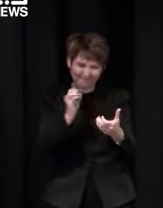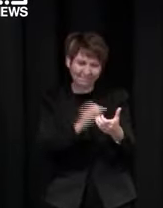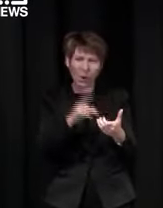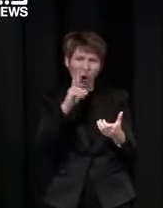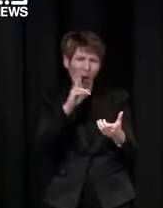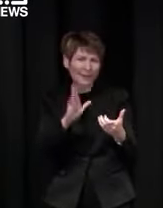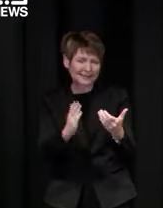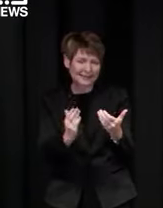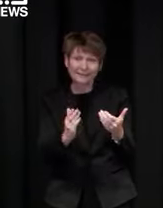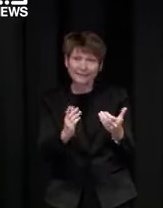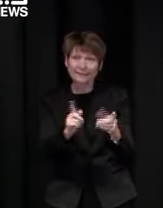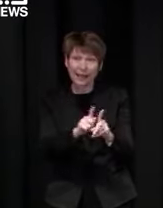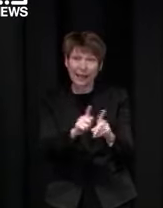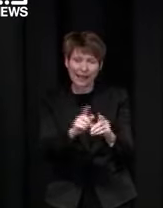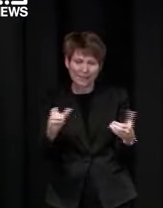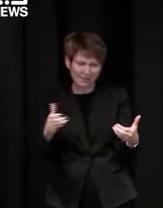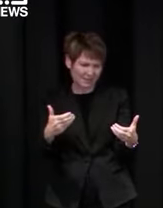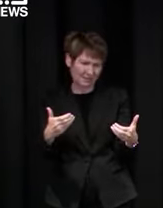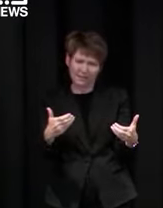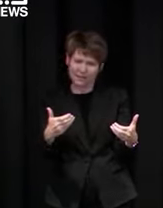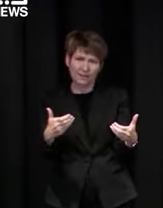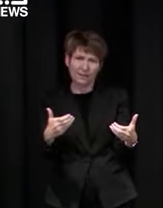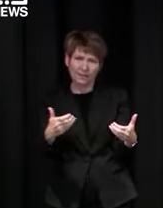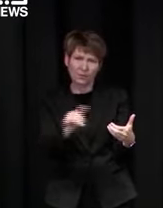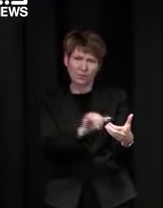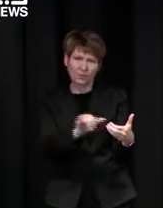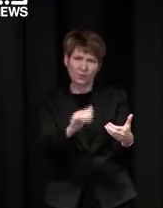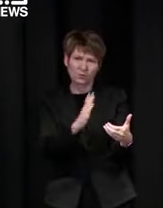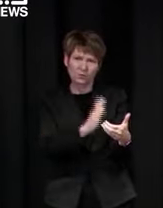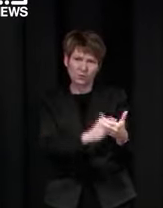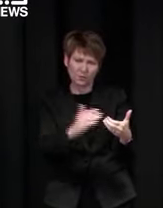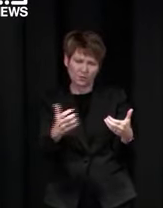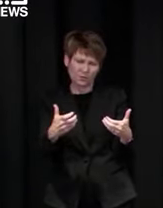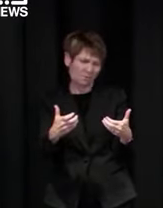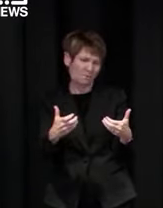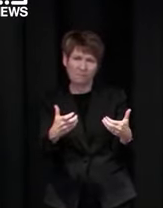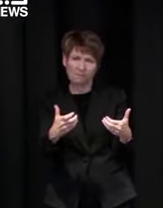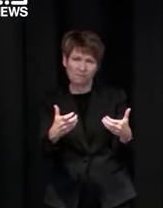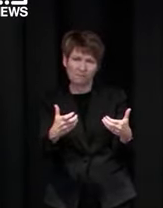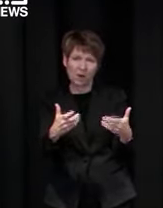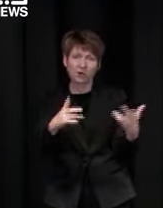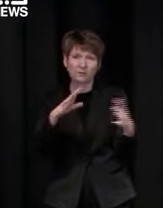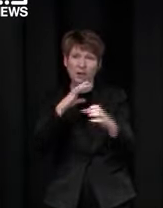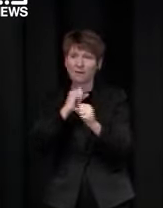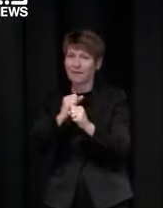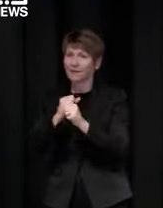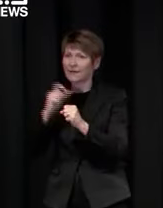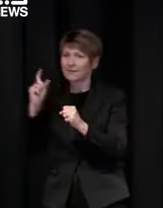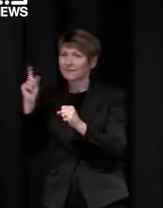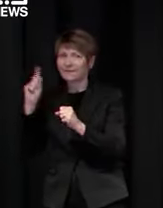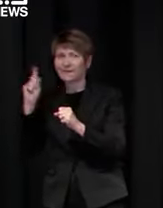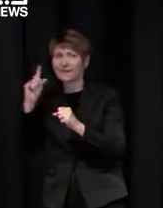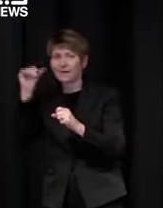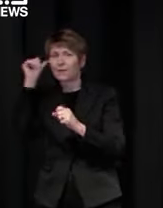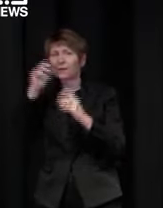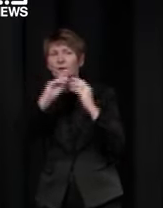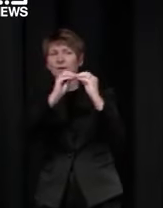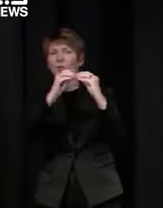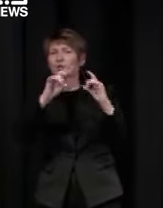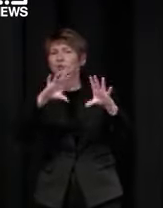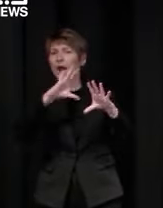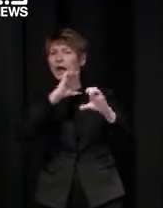but that's really part of what the trial is about the trial is partly about um ensuring that we understand all of those different